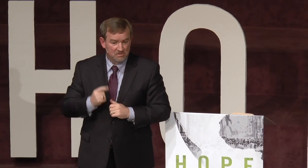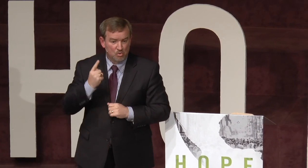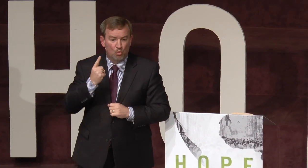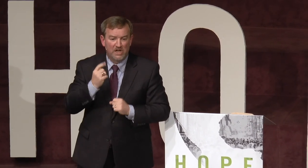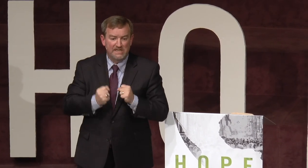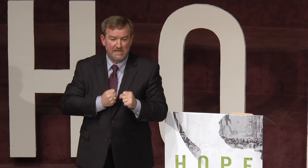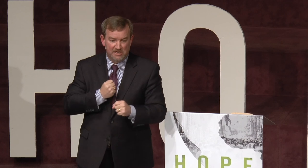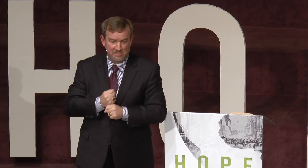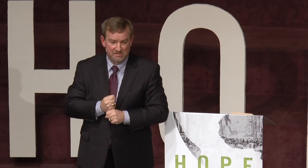One year.